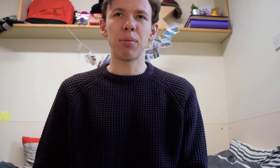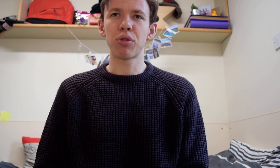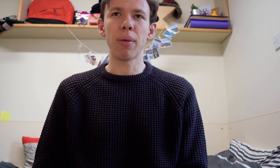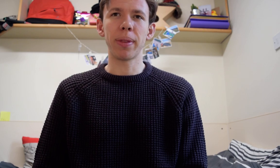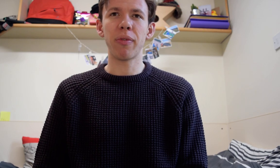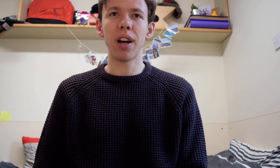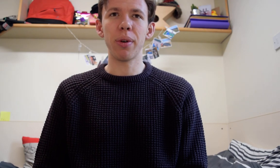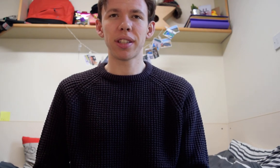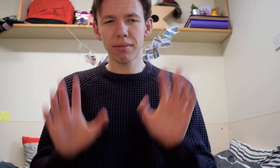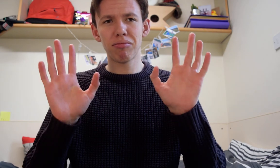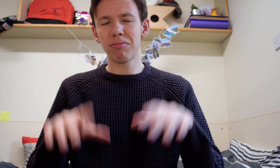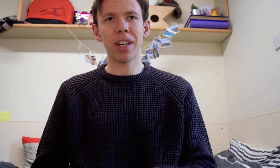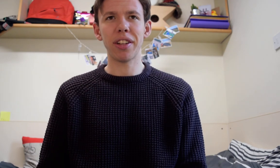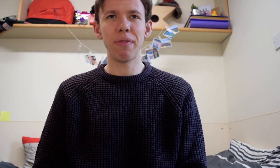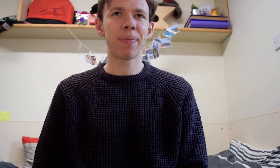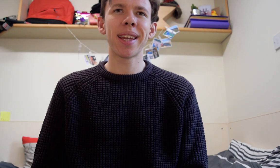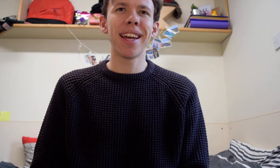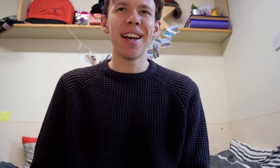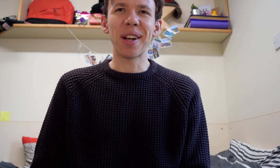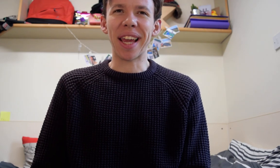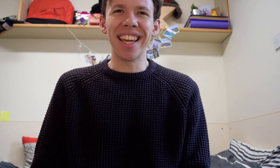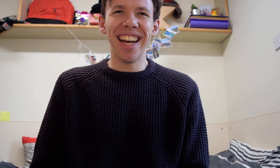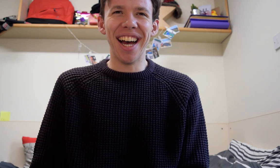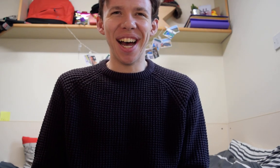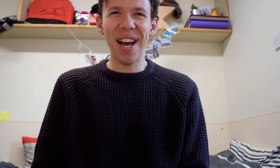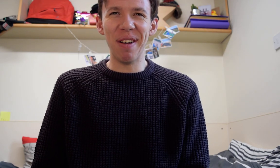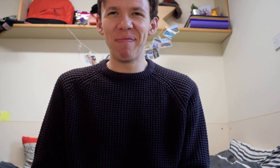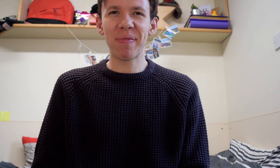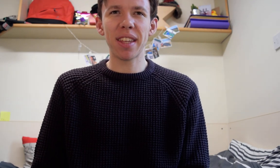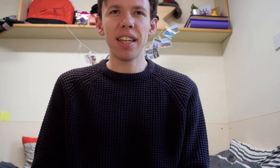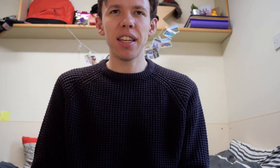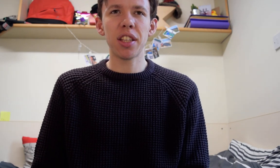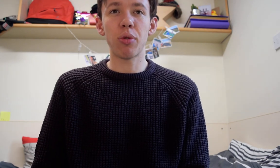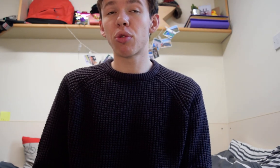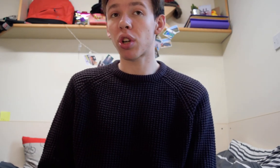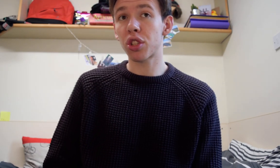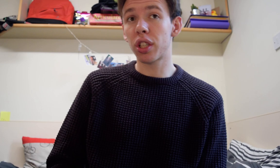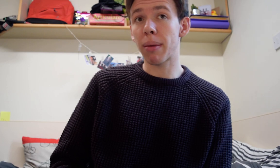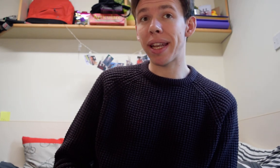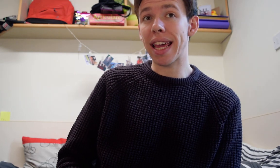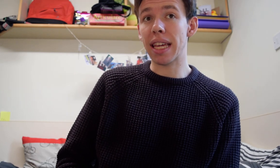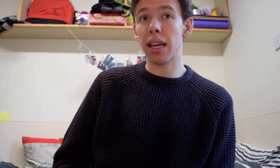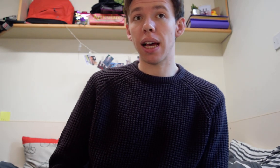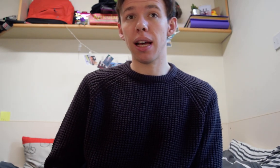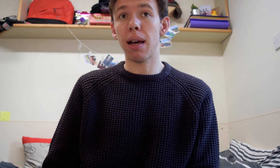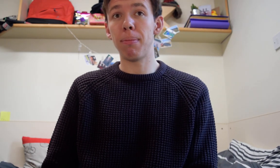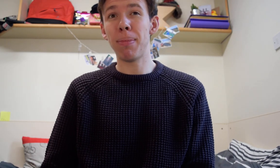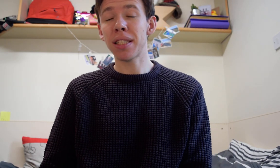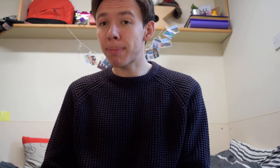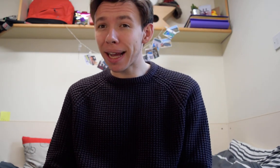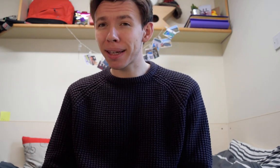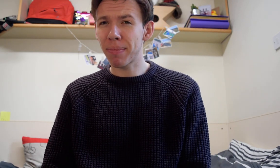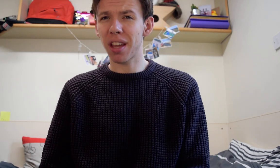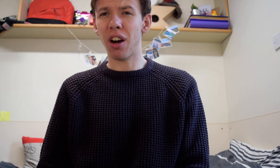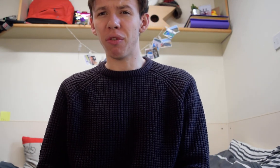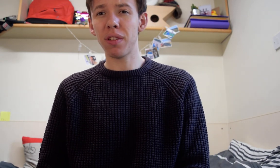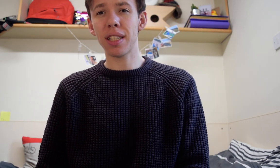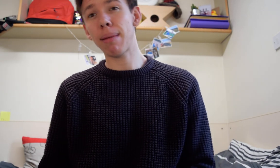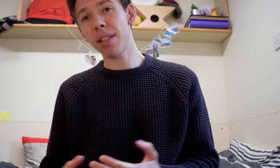prescribing the fireworks I don't know okay so those drugs could come in a blister pack of tablets